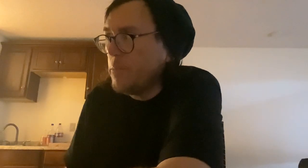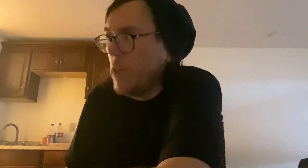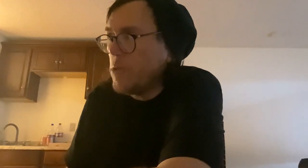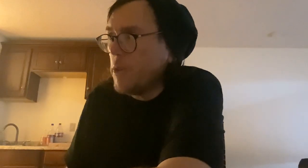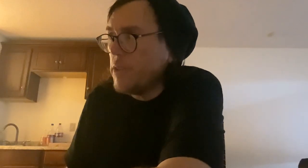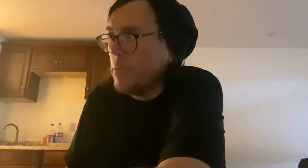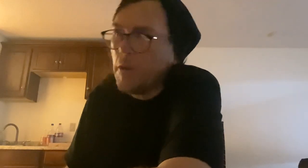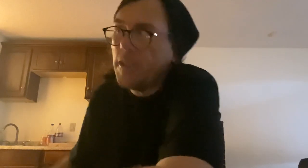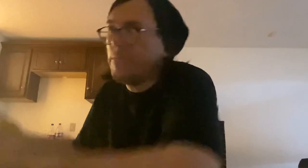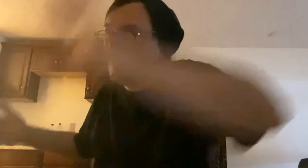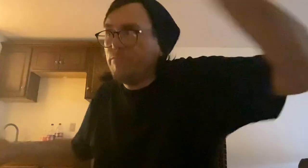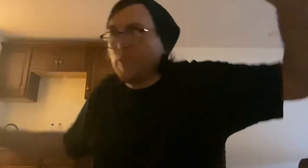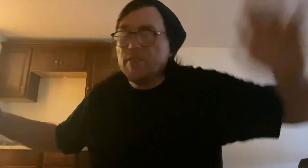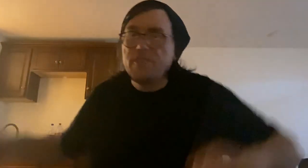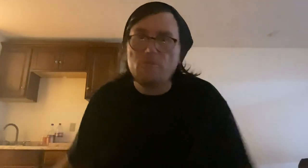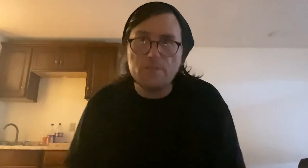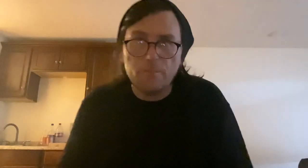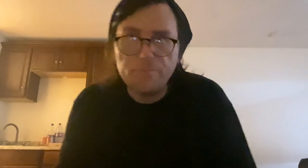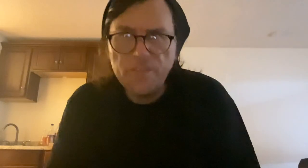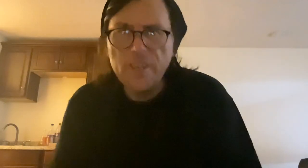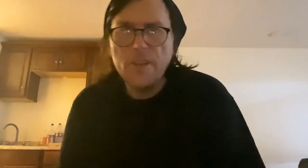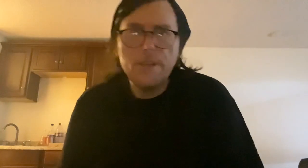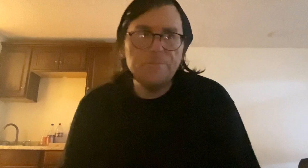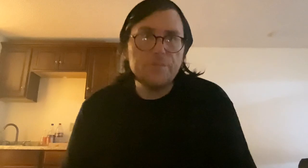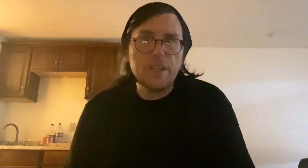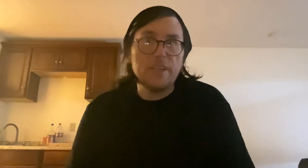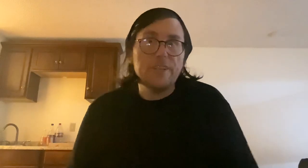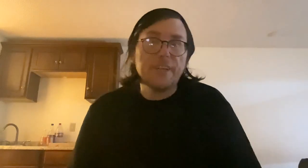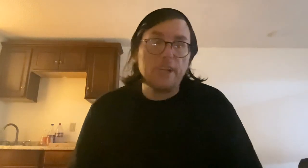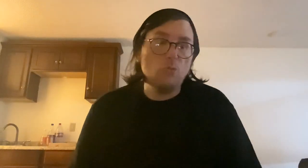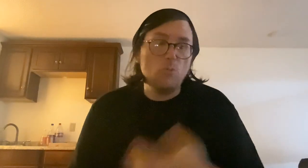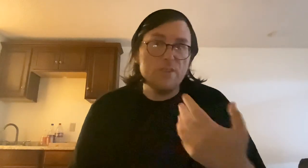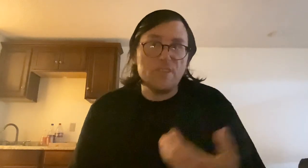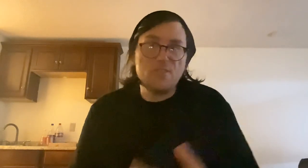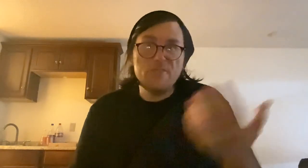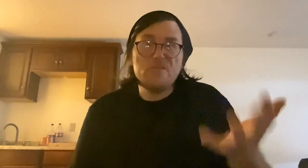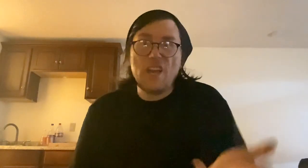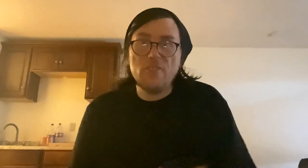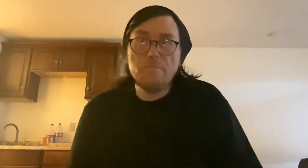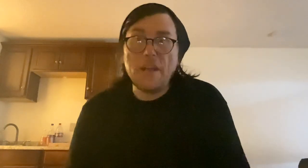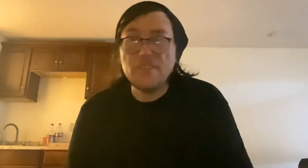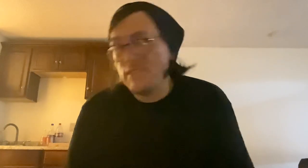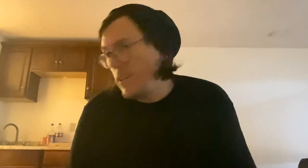countries in America, it differs from decade to decade of what was considered standard magazine size.